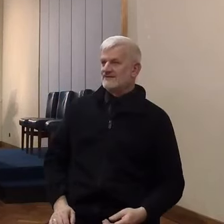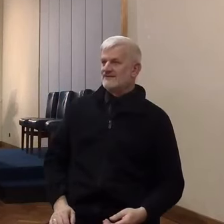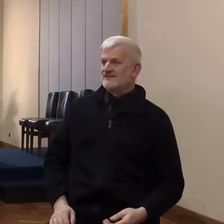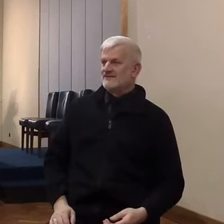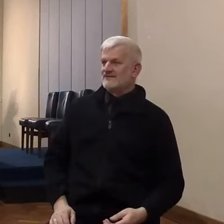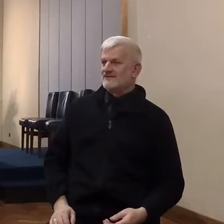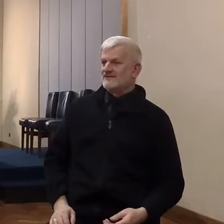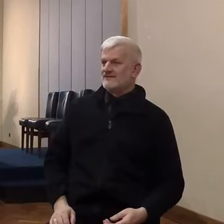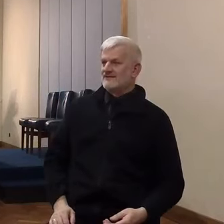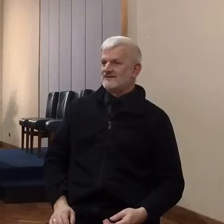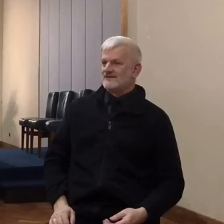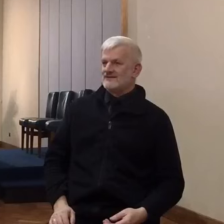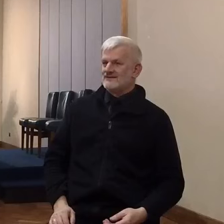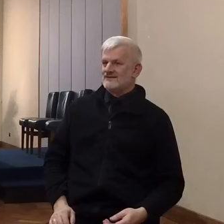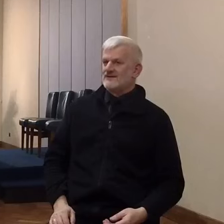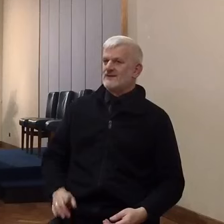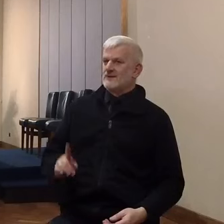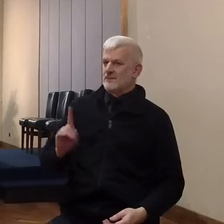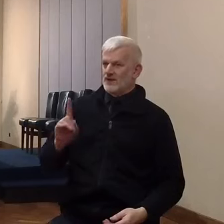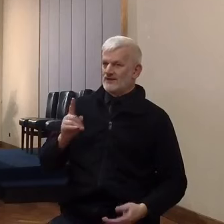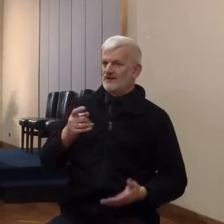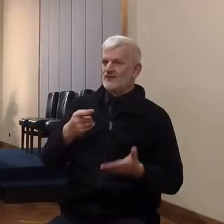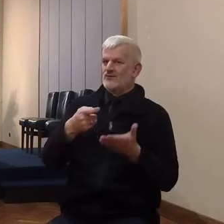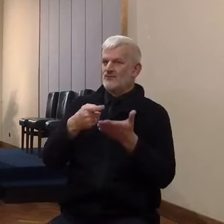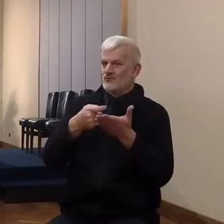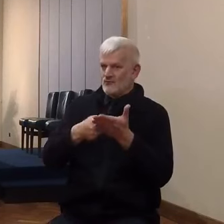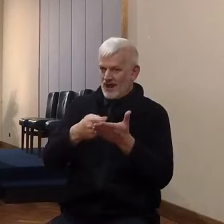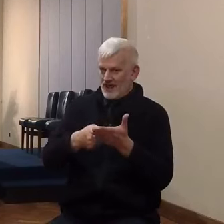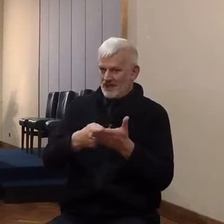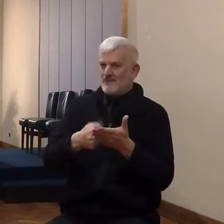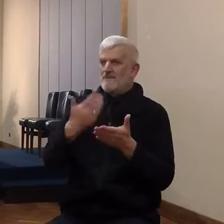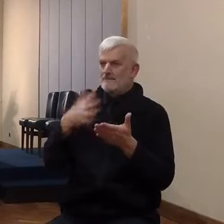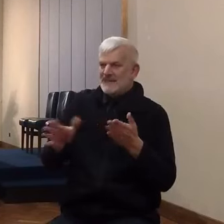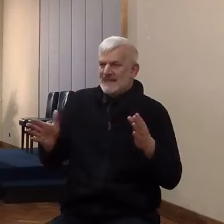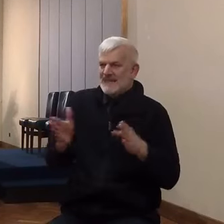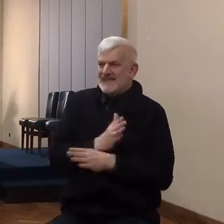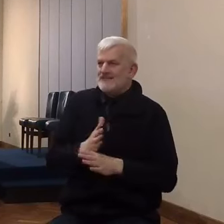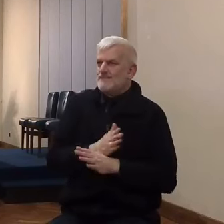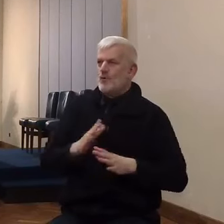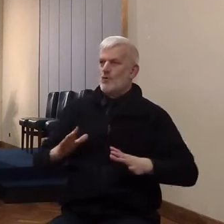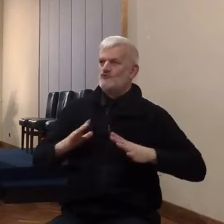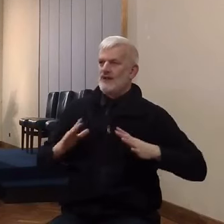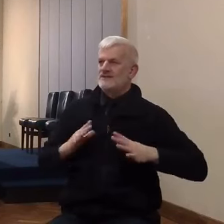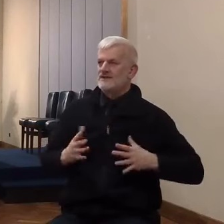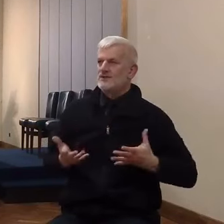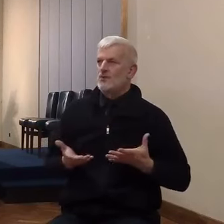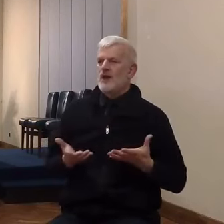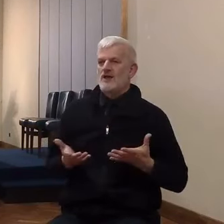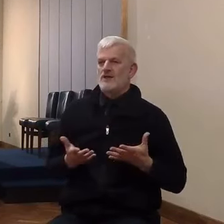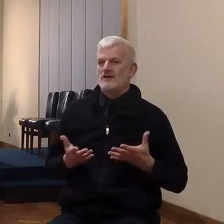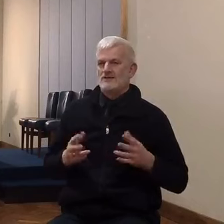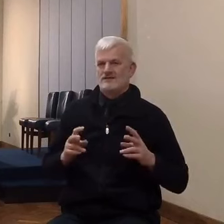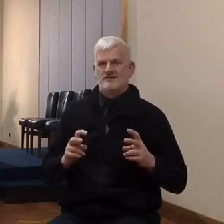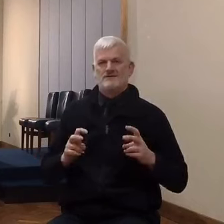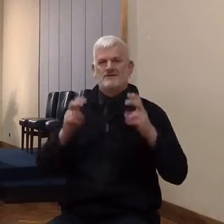Rahab in the meantime had already taken alarm and hidden them on the roof. She also made cloth